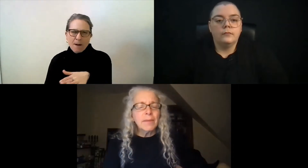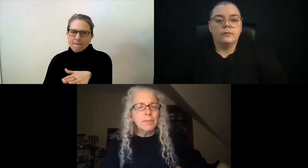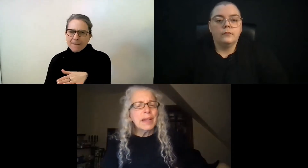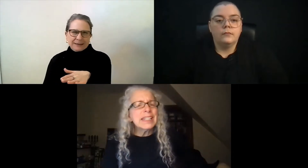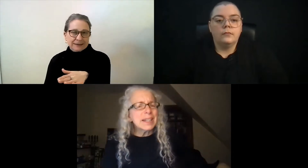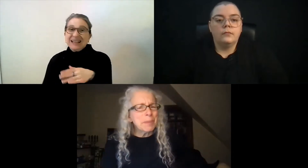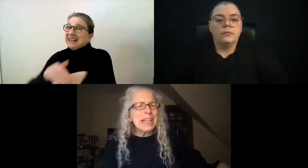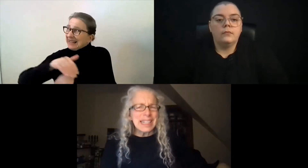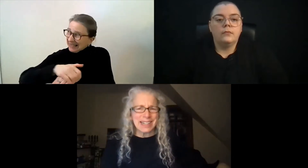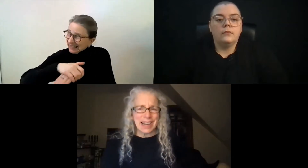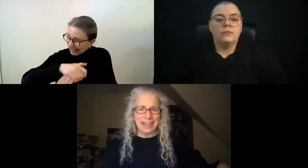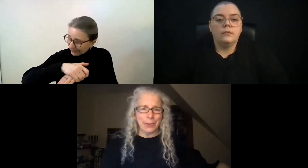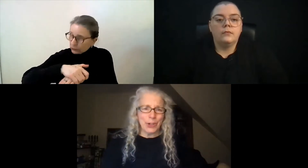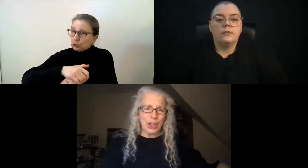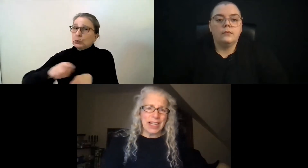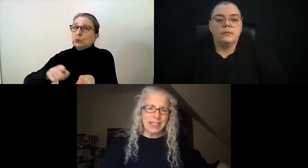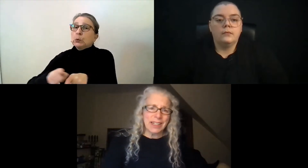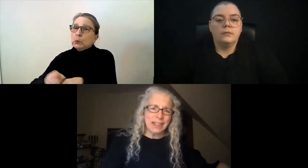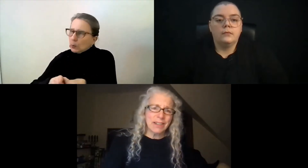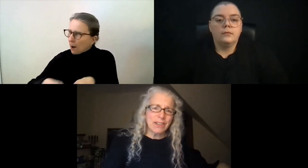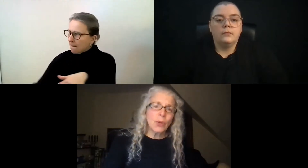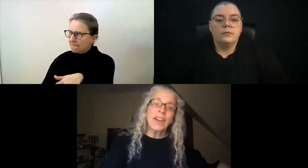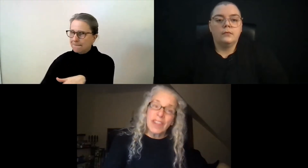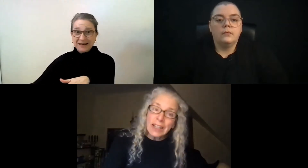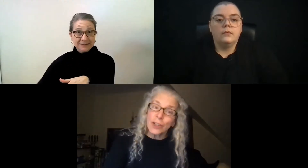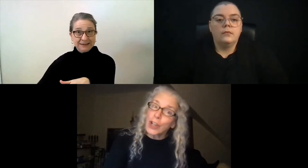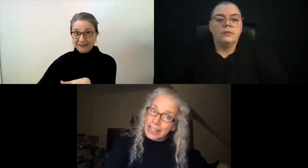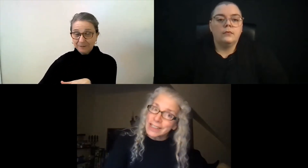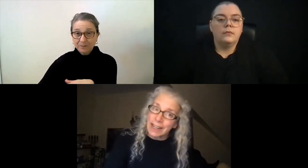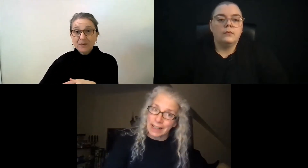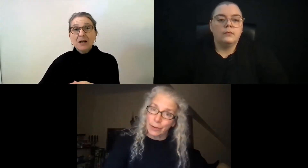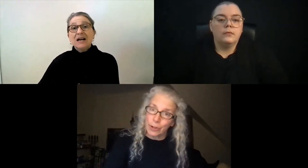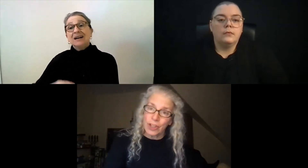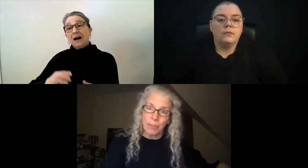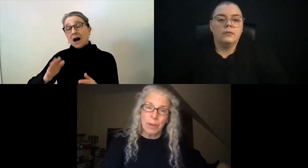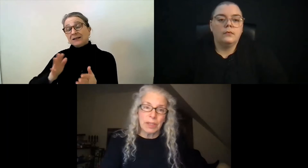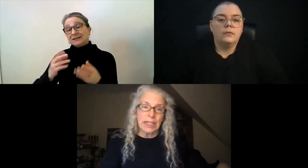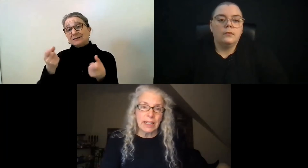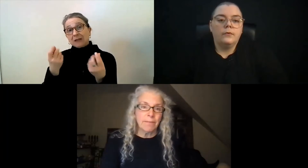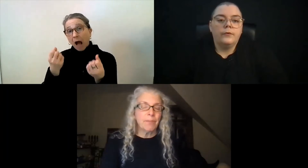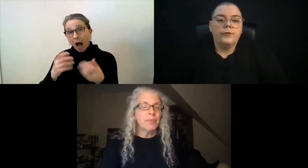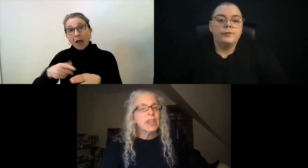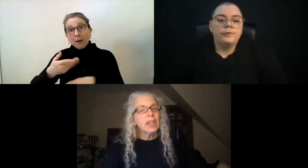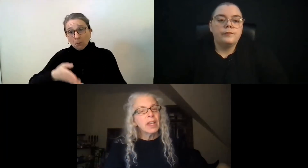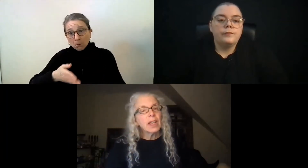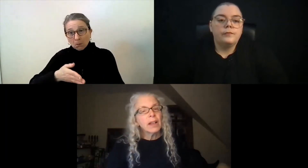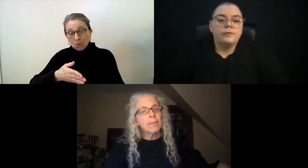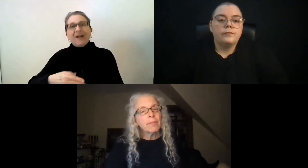And basic, basic sign language classes. So we have English and sign language that people need.